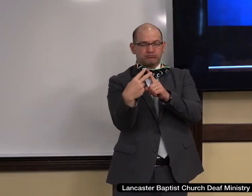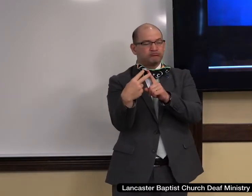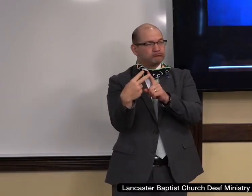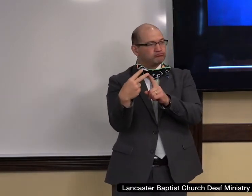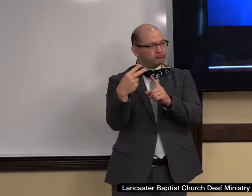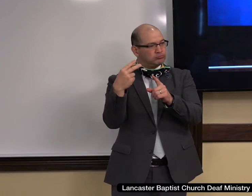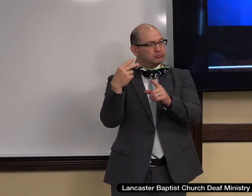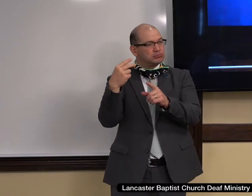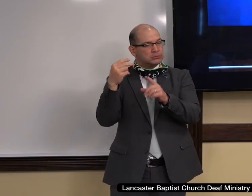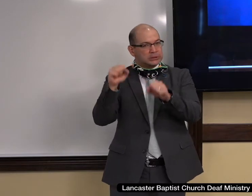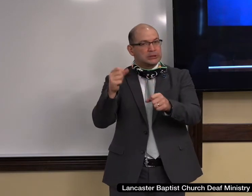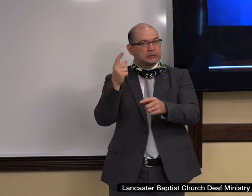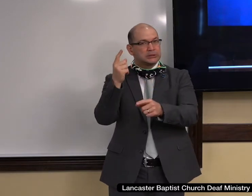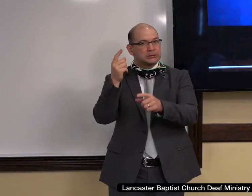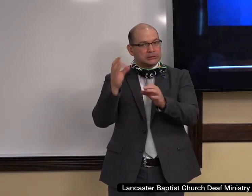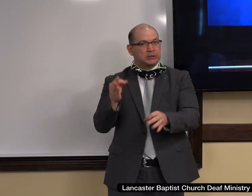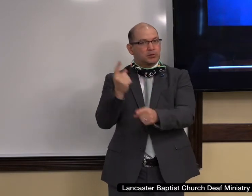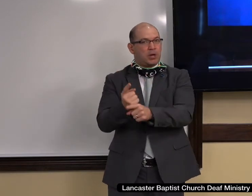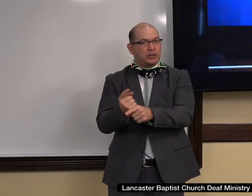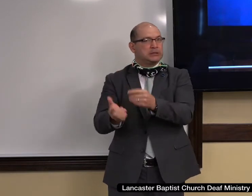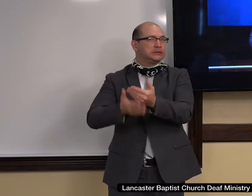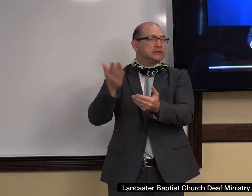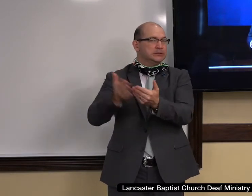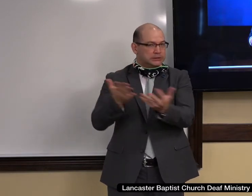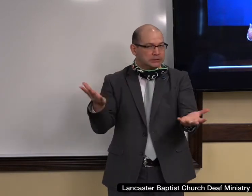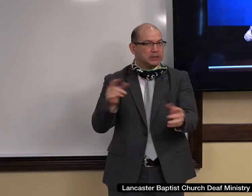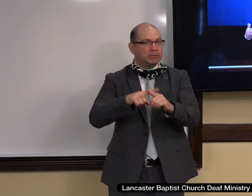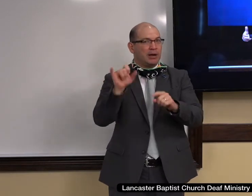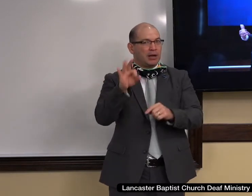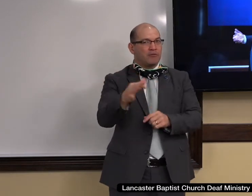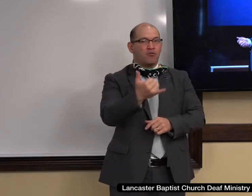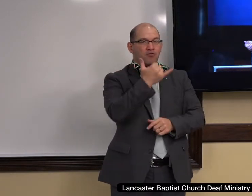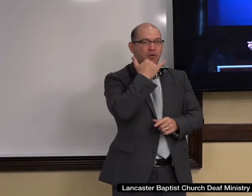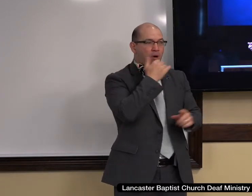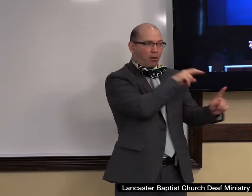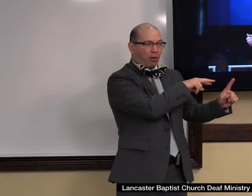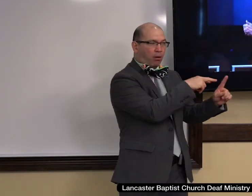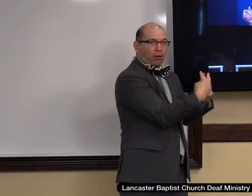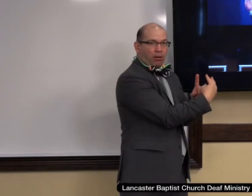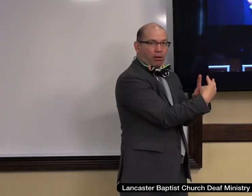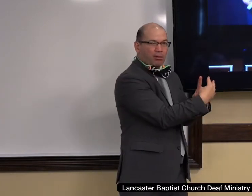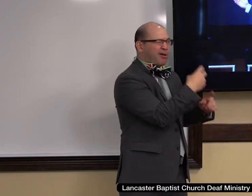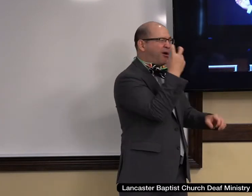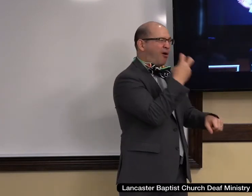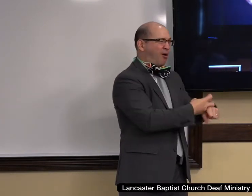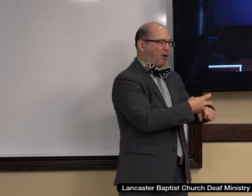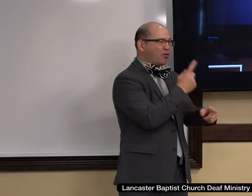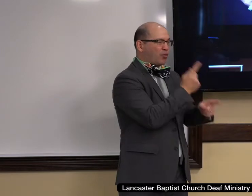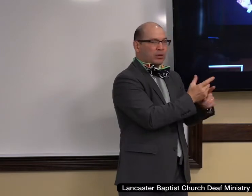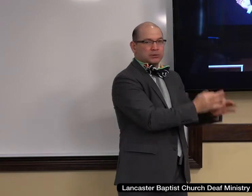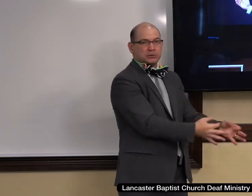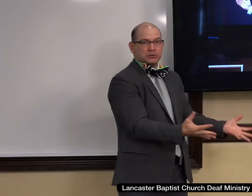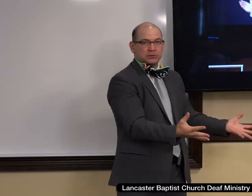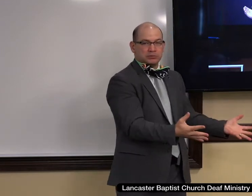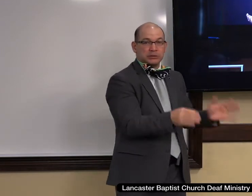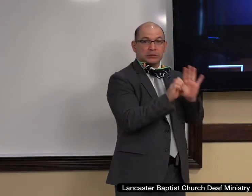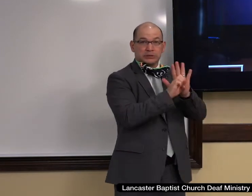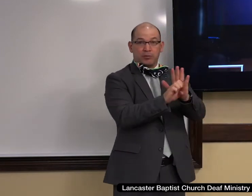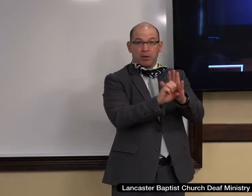as Christians, we believe according to the scripture that the chief end of man is to glorify God. This is, this is the